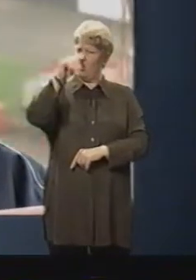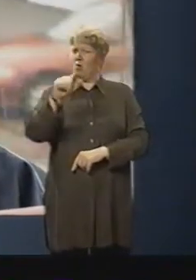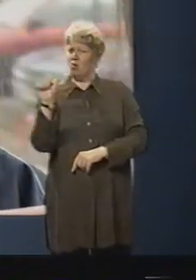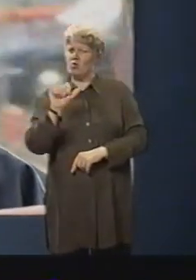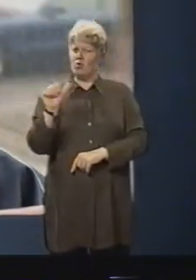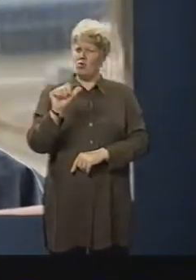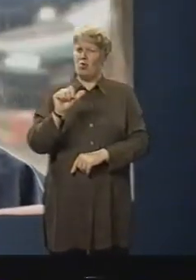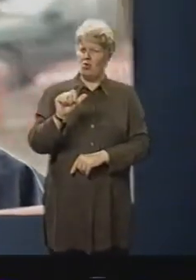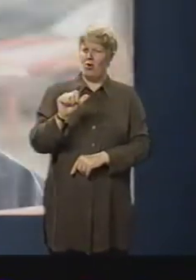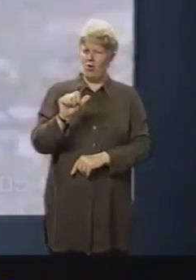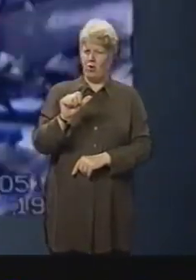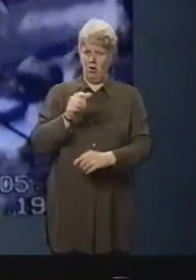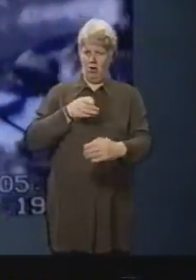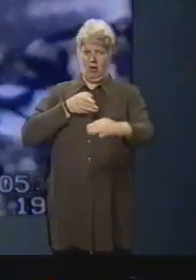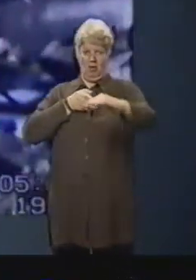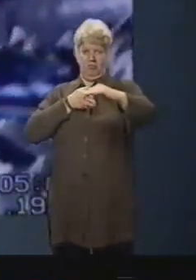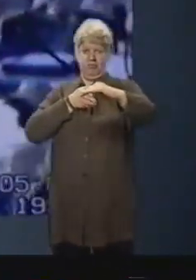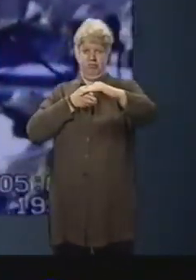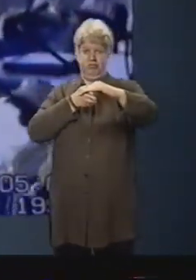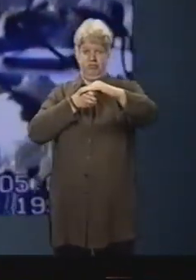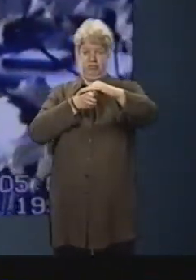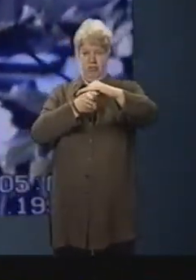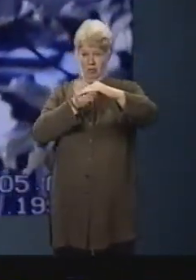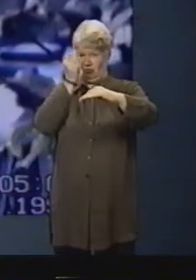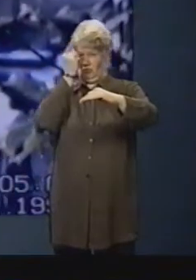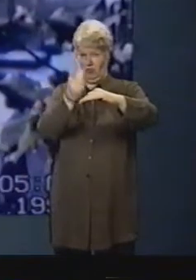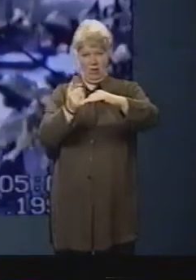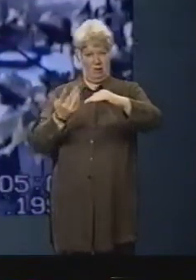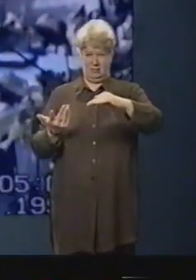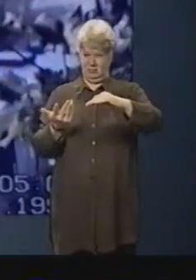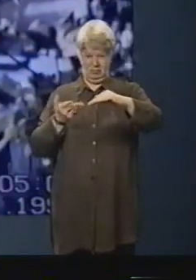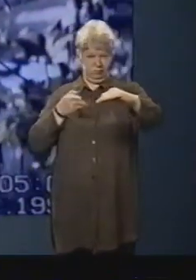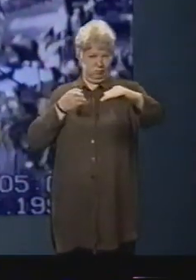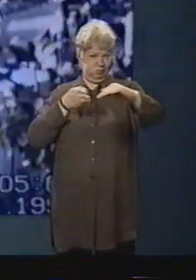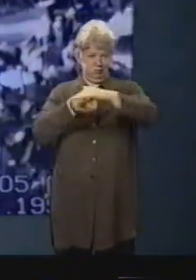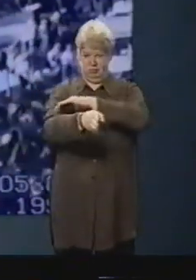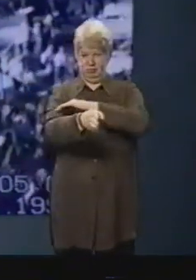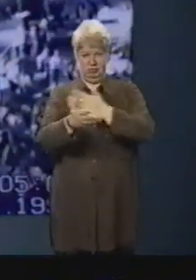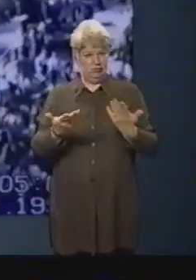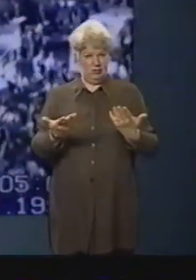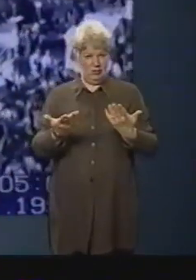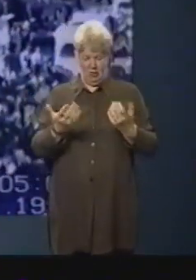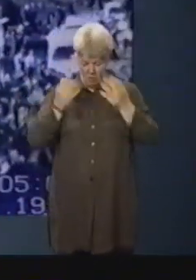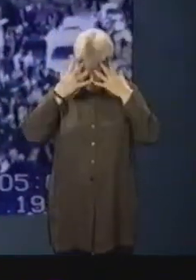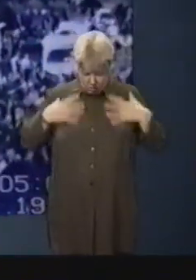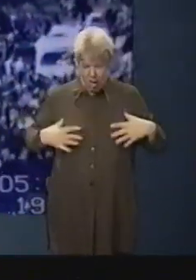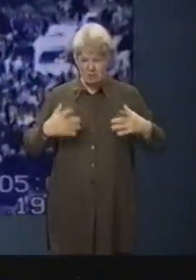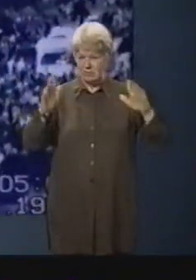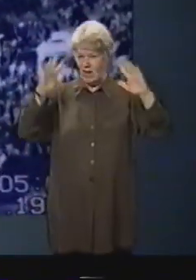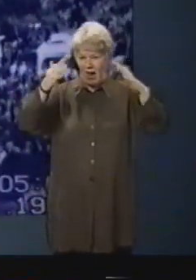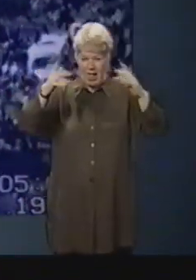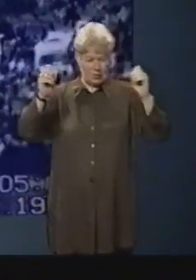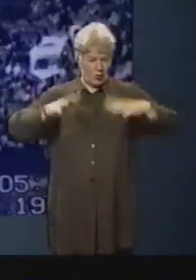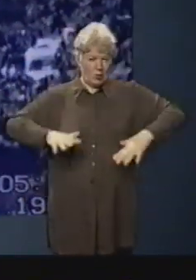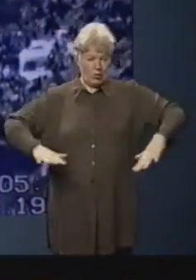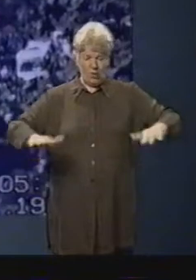So as we were coming more towards it I just shouted off. And afterwards there was just a lot of blood and glass around and